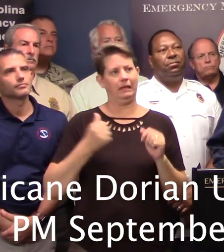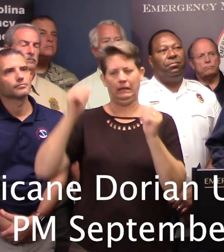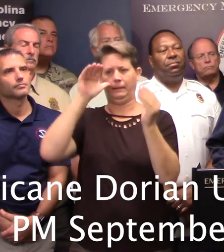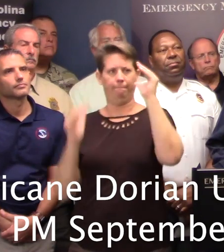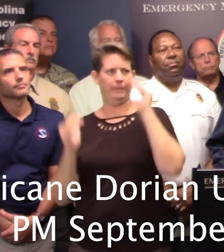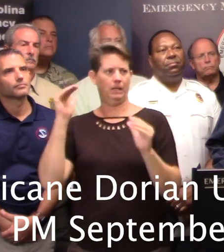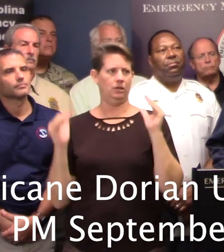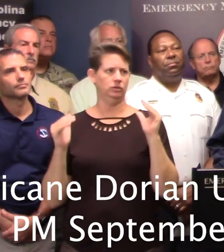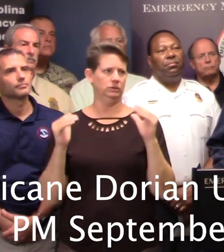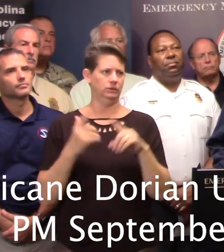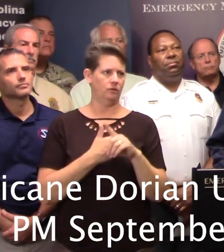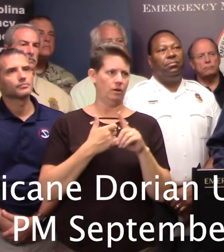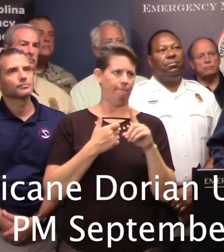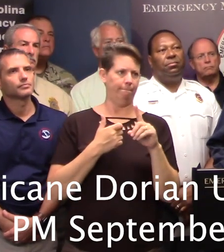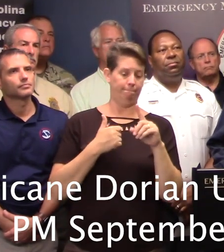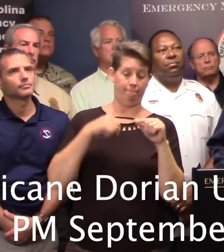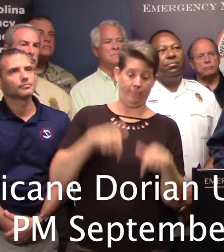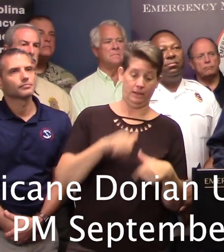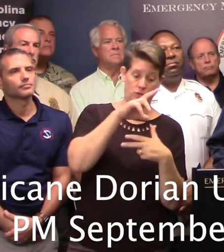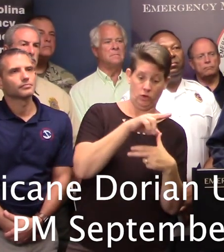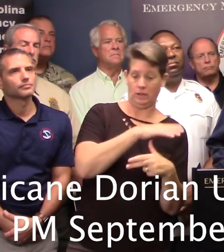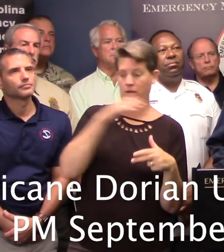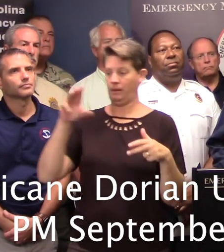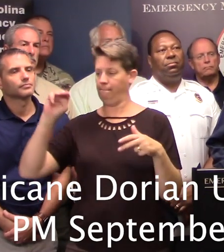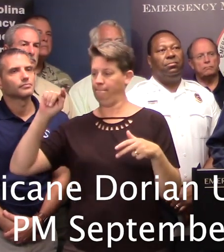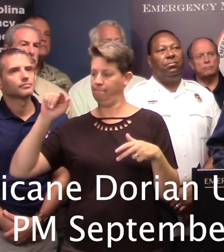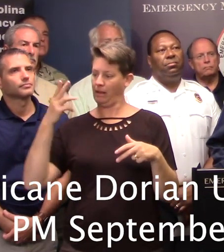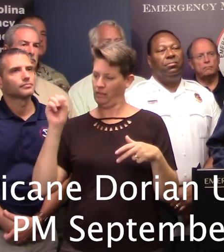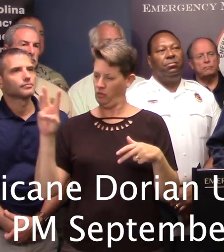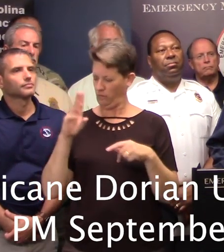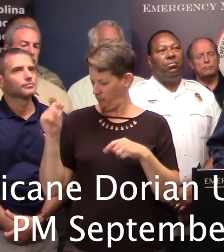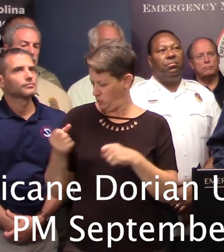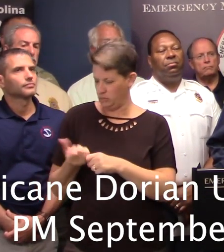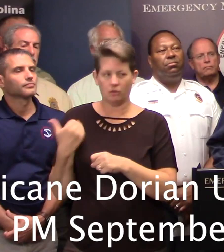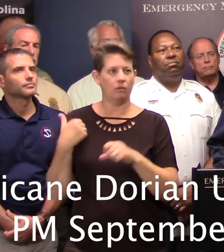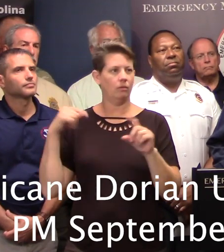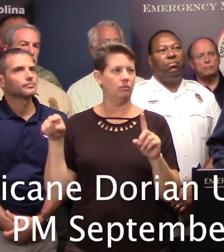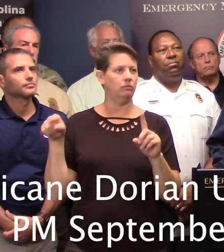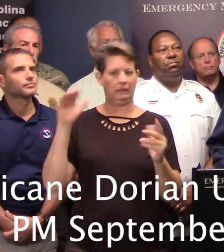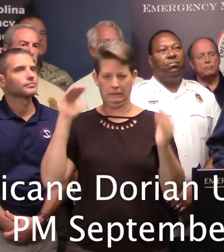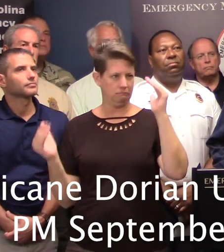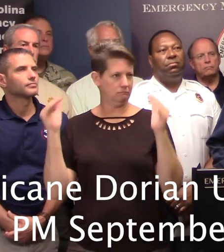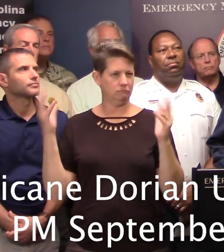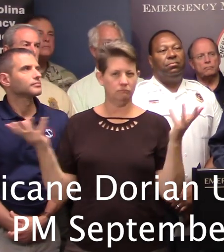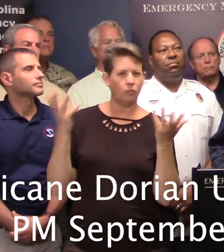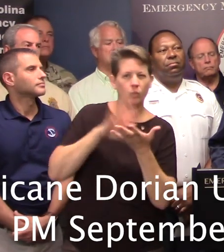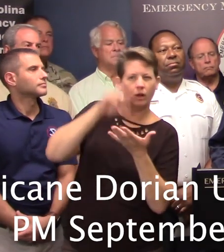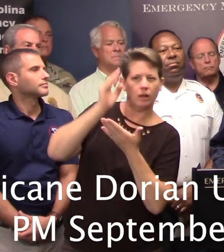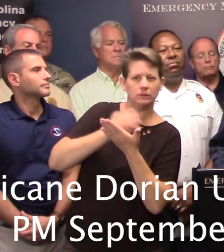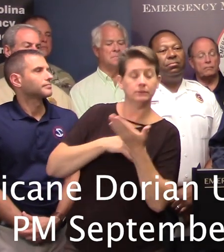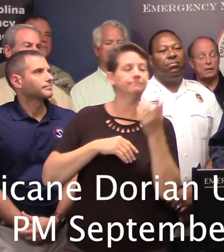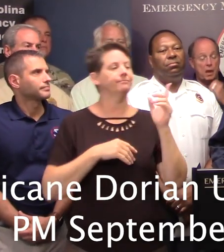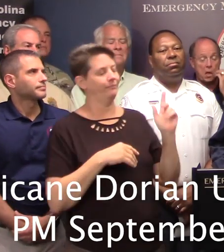that are being drawn between this hurricane and Matthew a couple years ago and sort of what lessons are being done. Well,